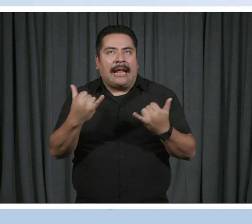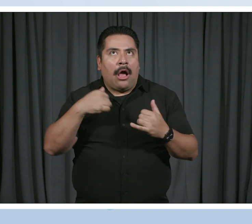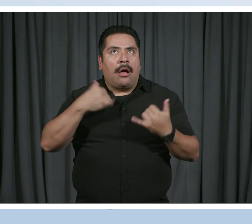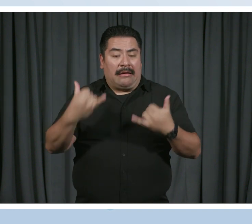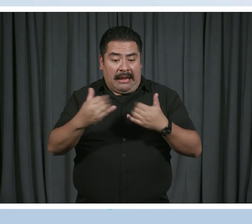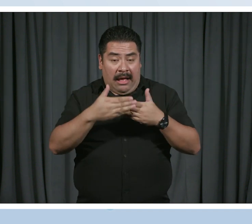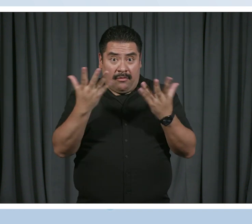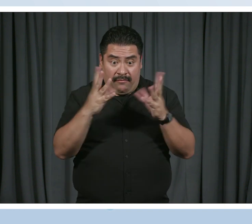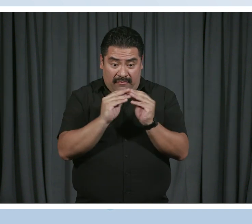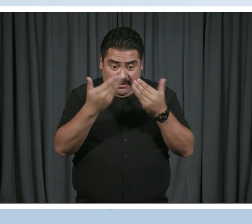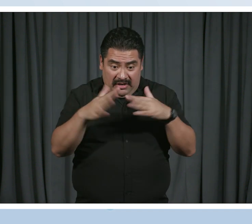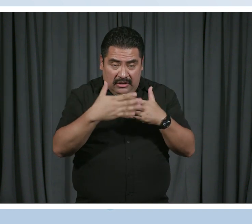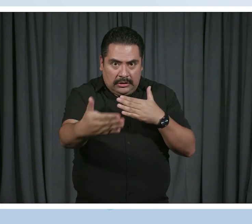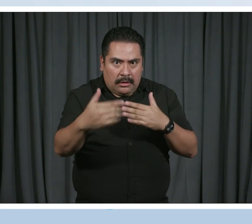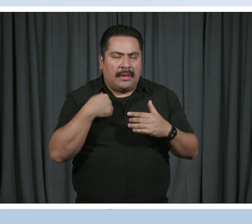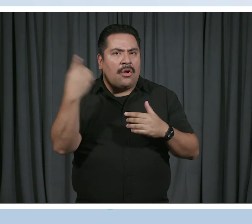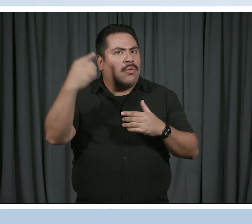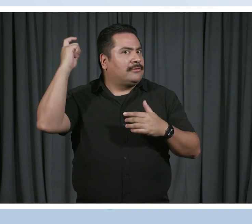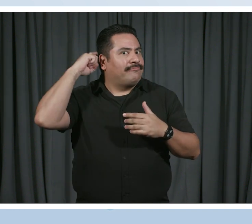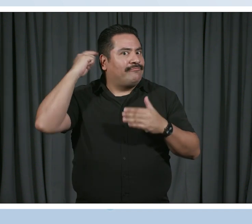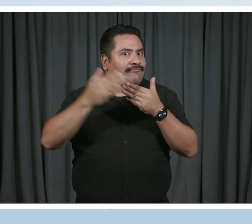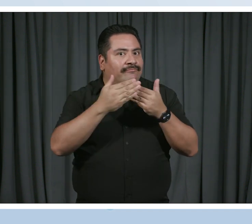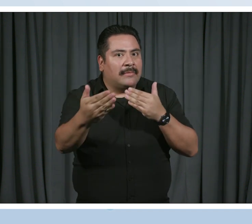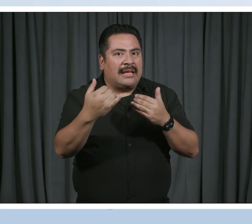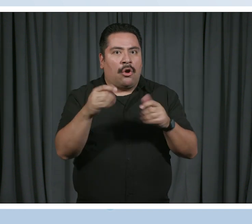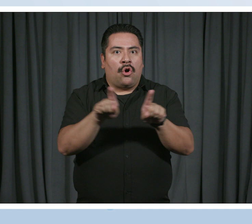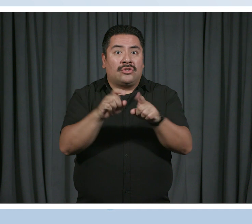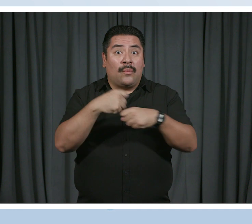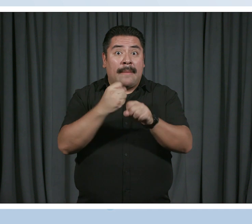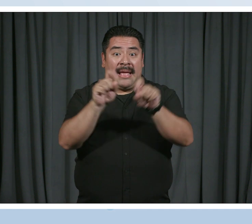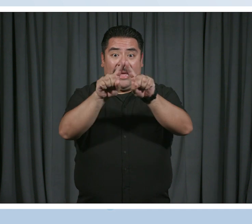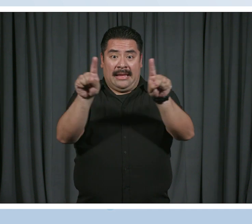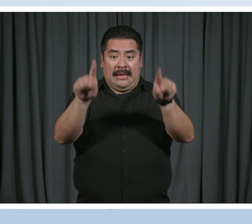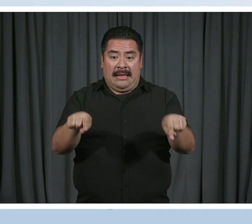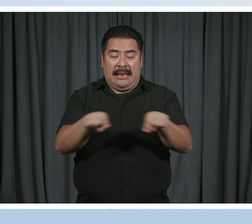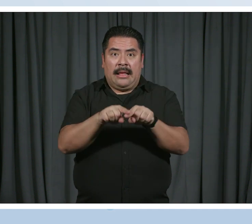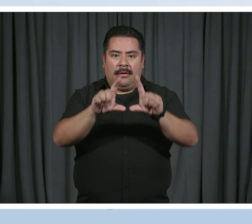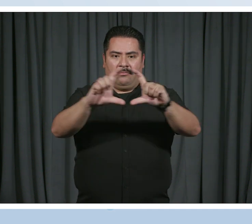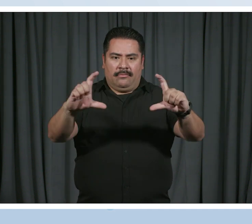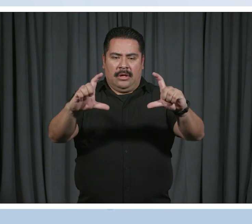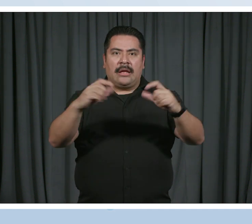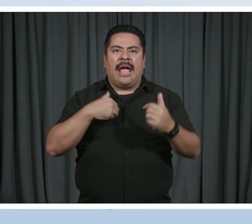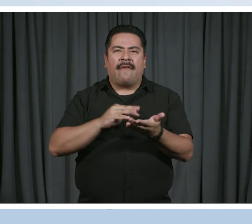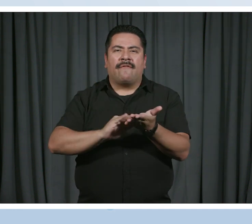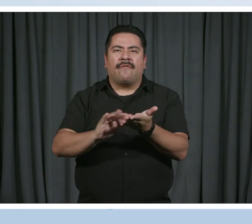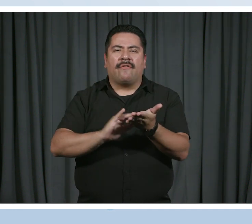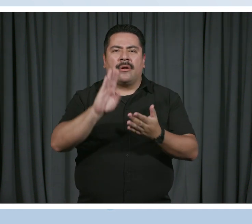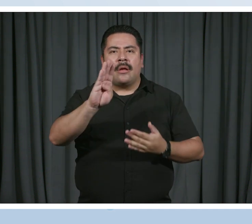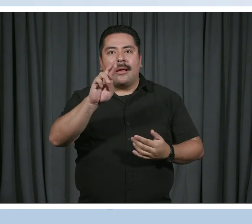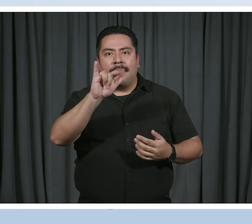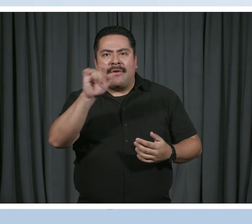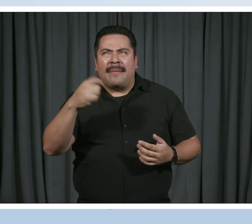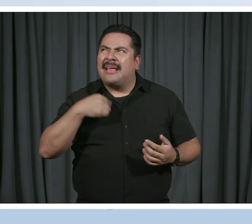my mind as we're moving forward. Even with like the plaque that we made, we also made it in Braille. And I'm like, why